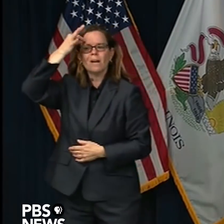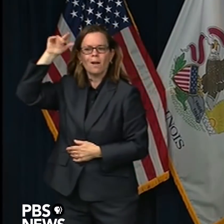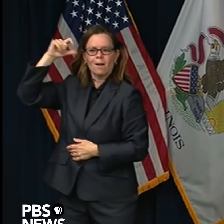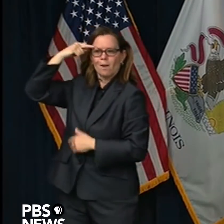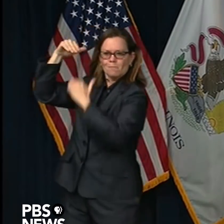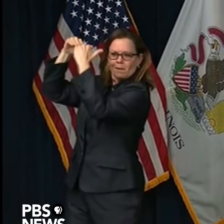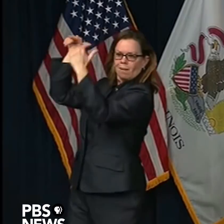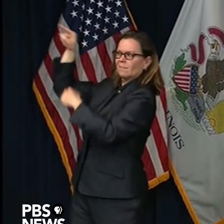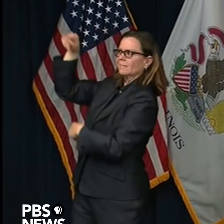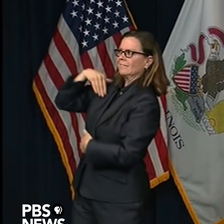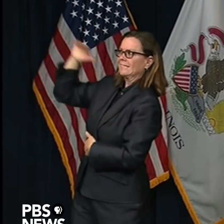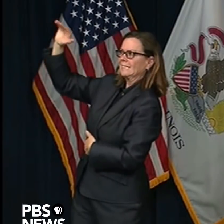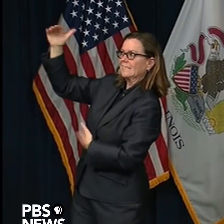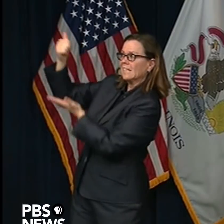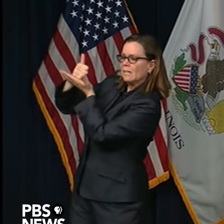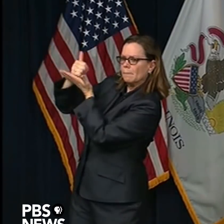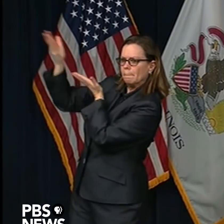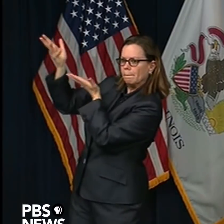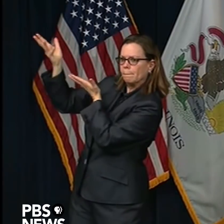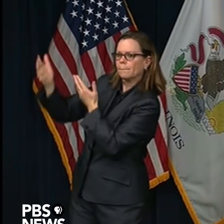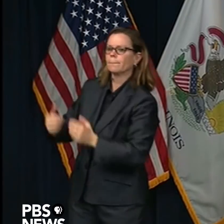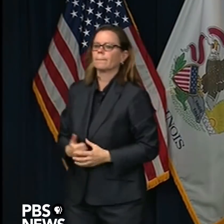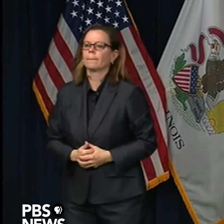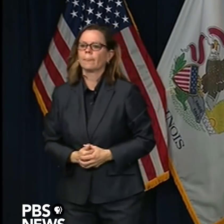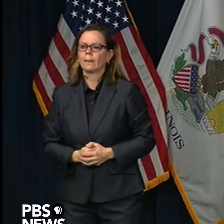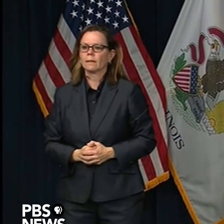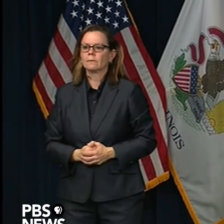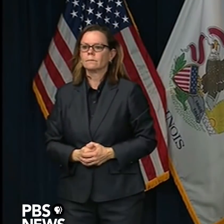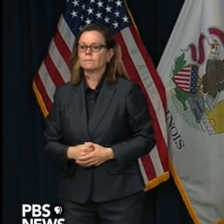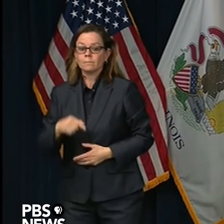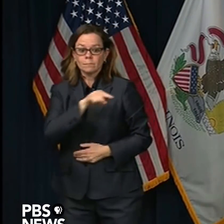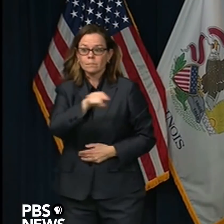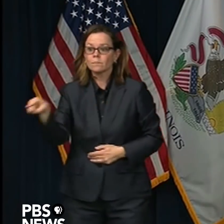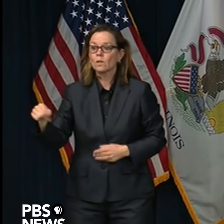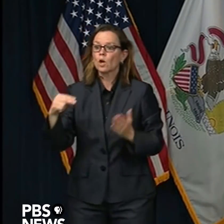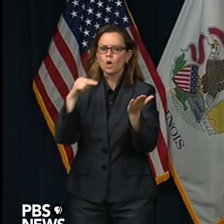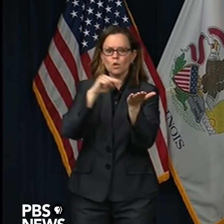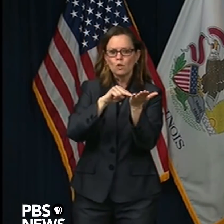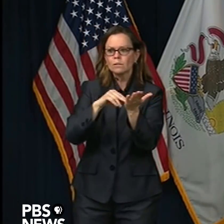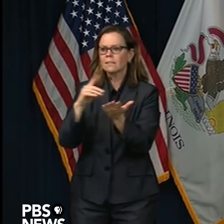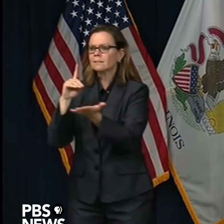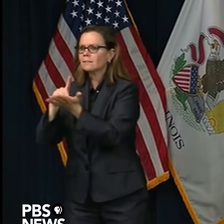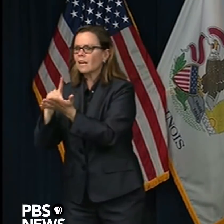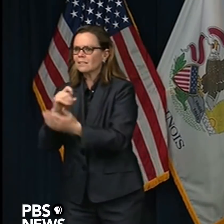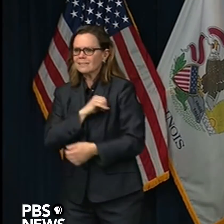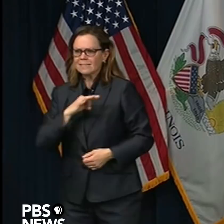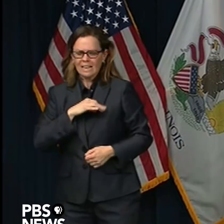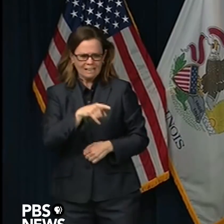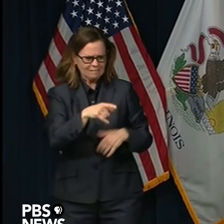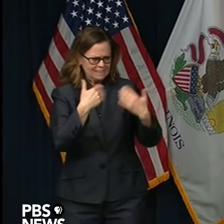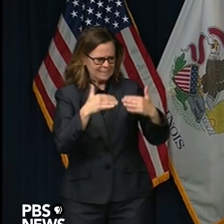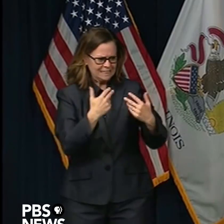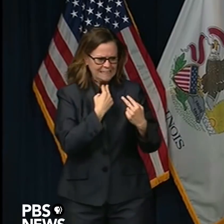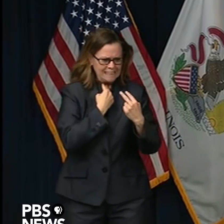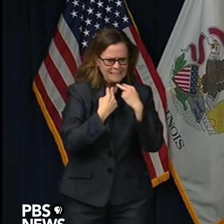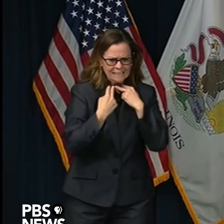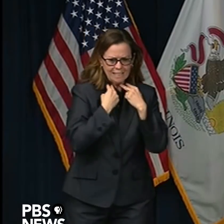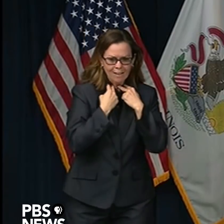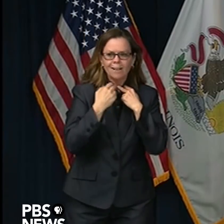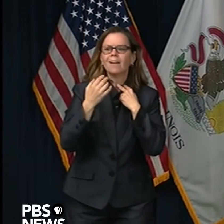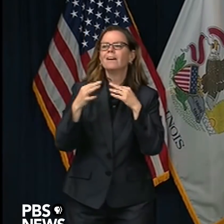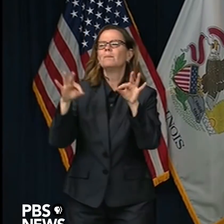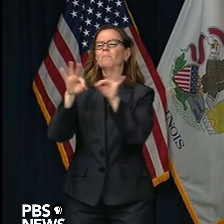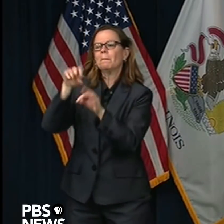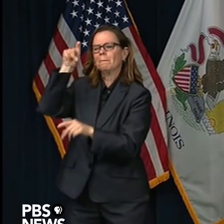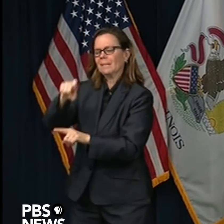obviously we have a limited number of health care personnel available in the state, but we need to do this testing. I think the biggest challenge is